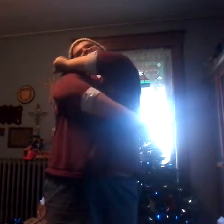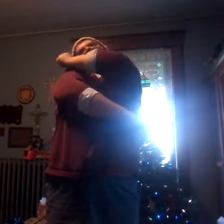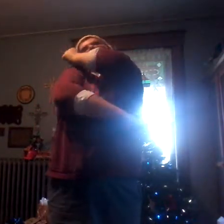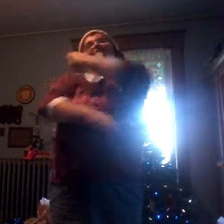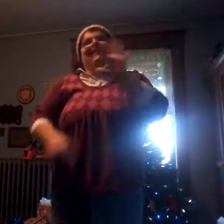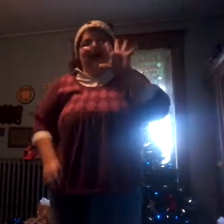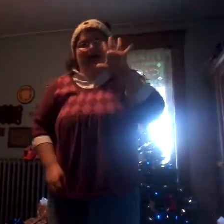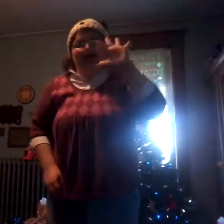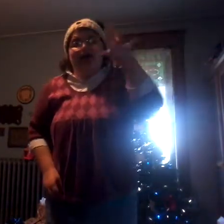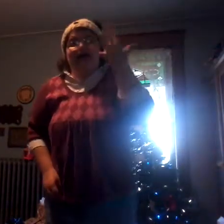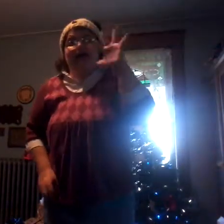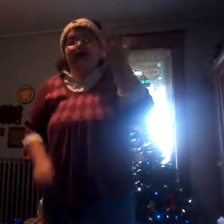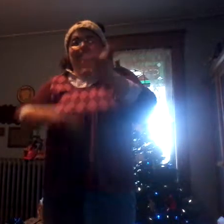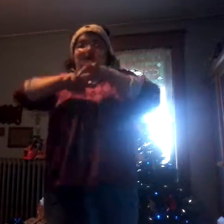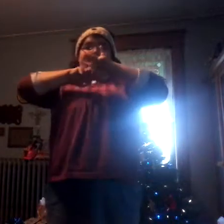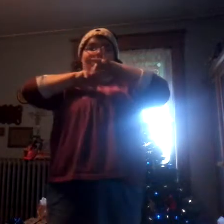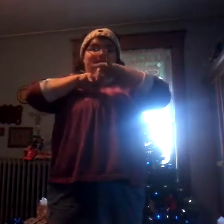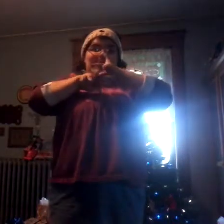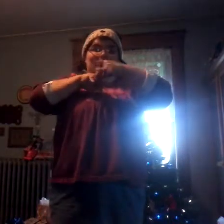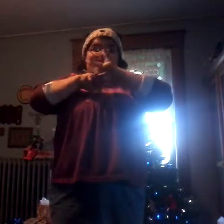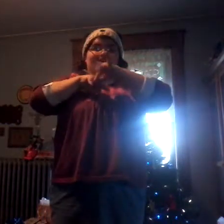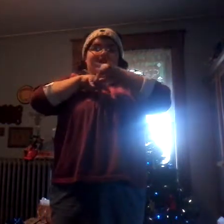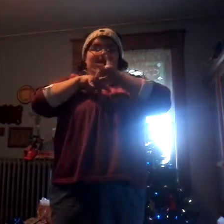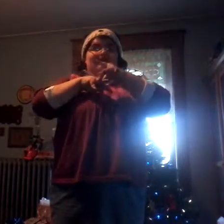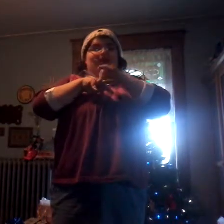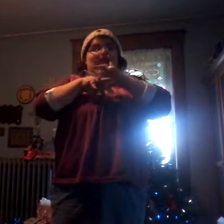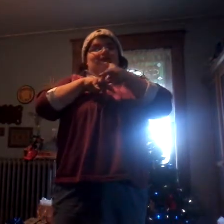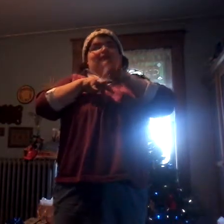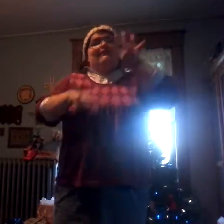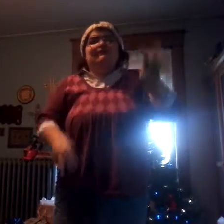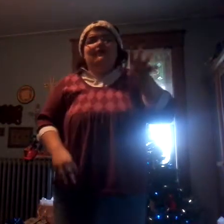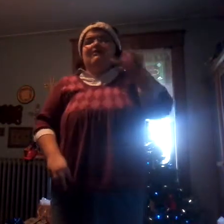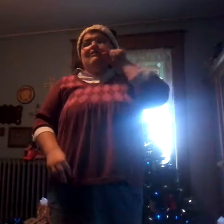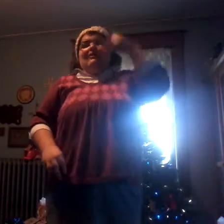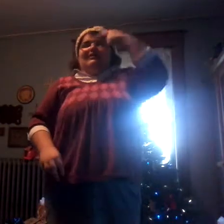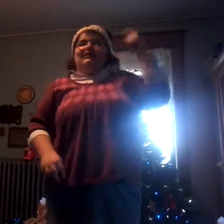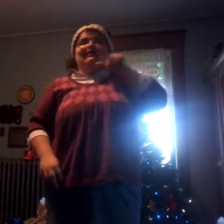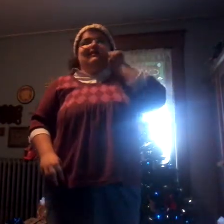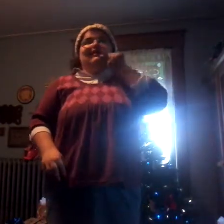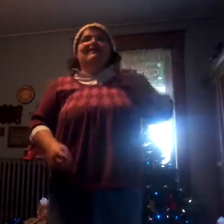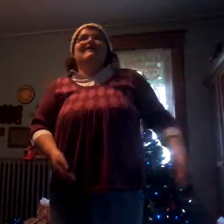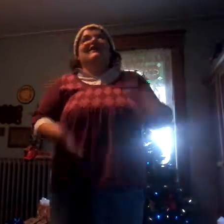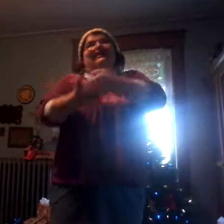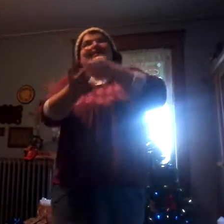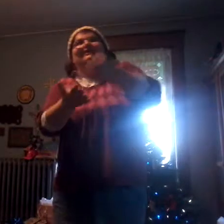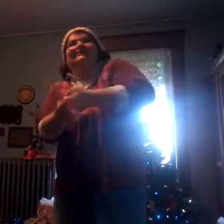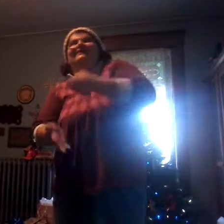rings, four calling birds, three franches, two